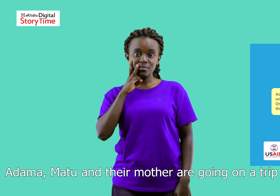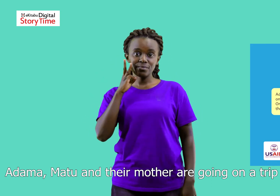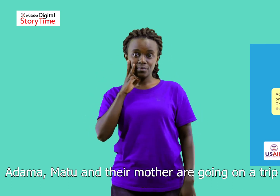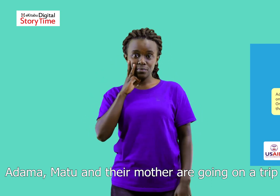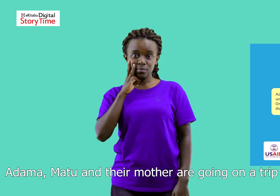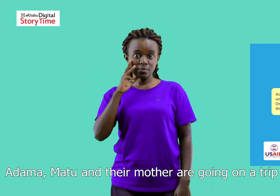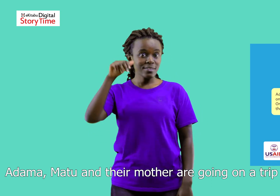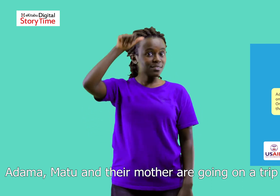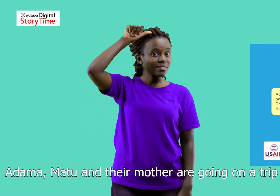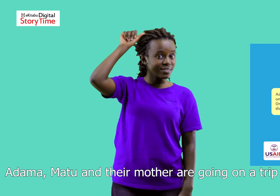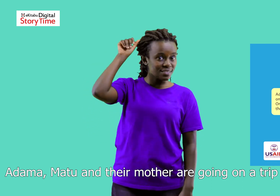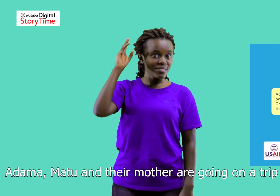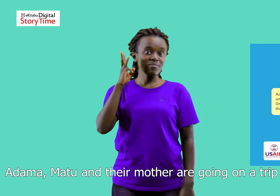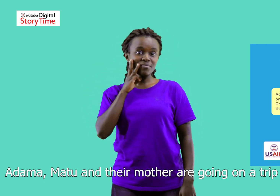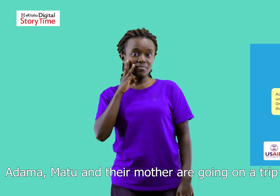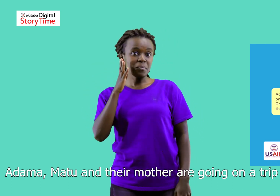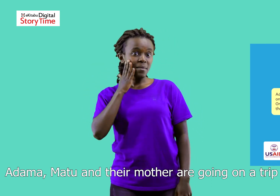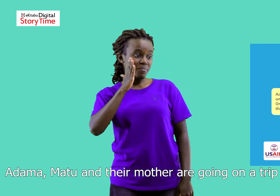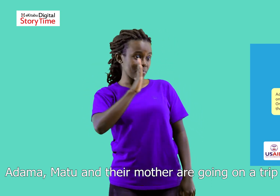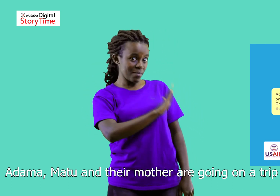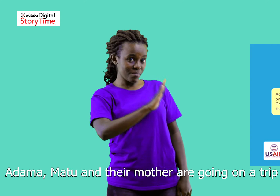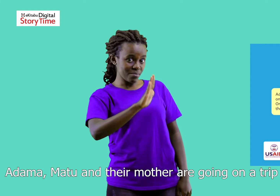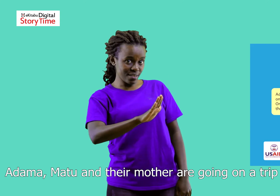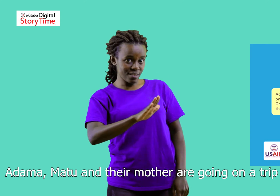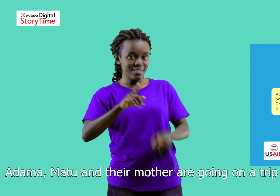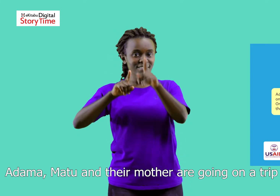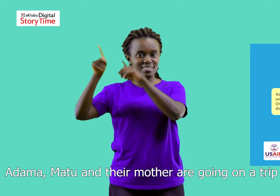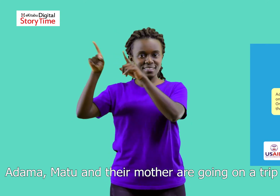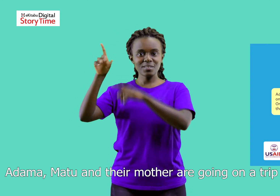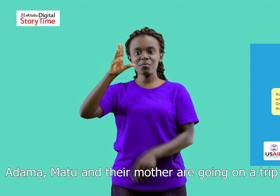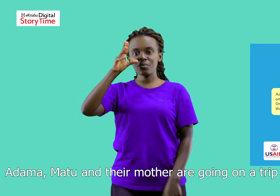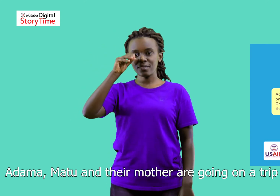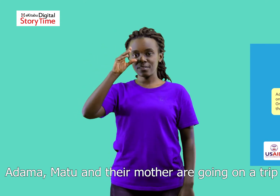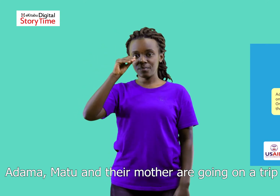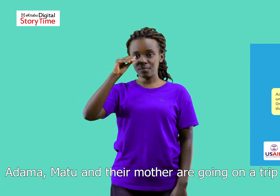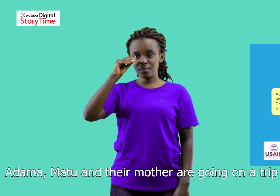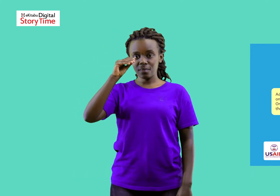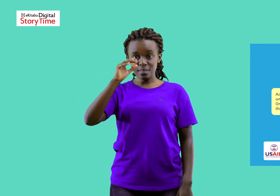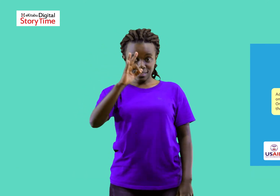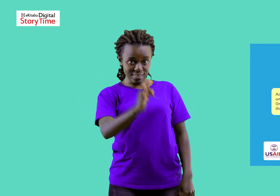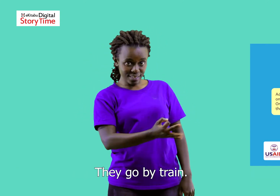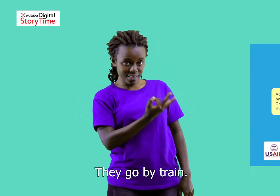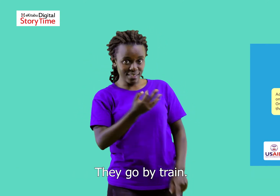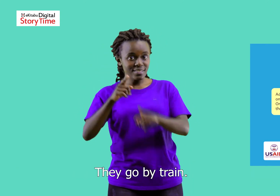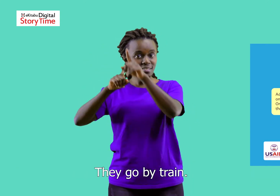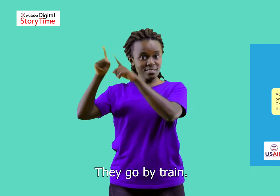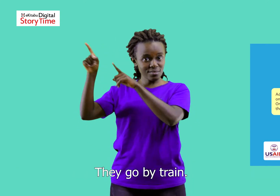trip Adama, Matu and their mother are going on a trip to Mombasa. They go by train.